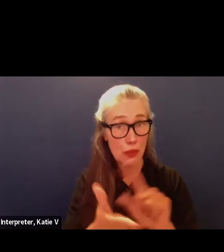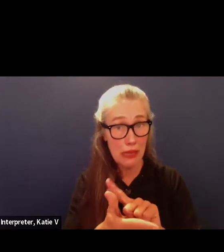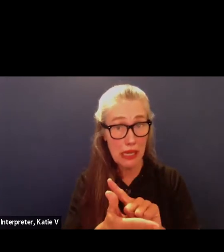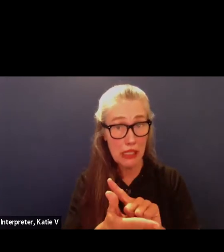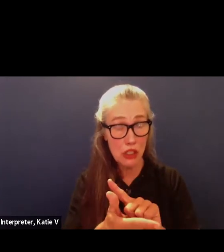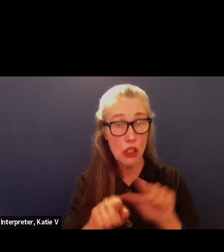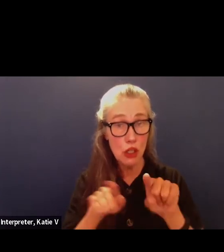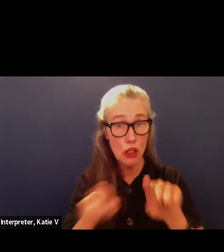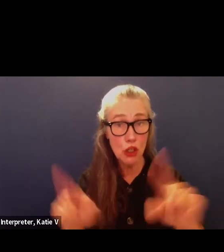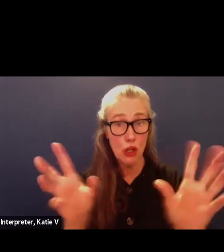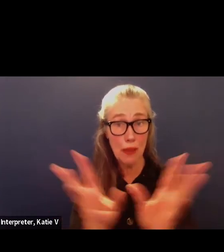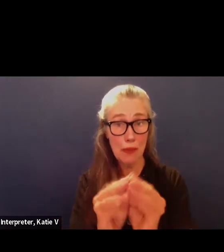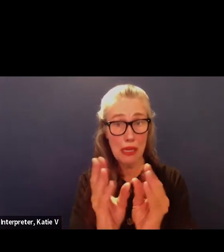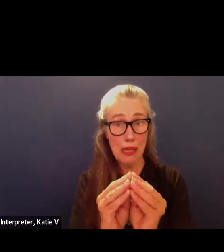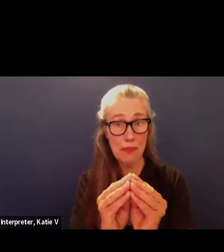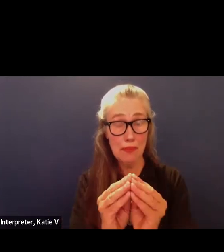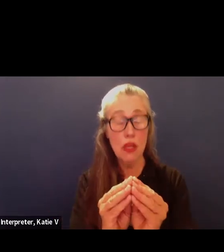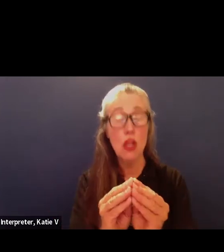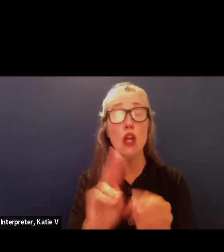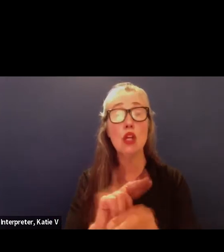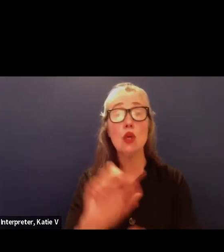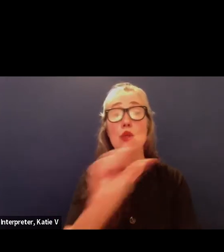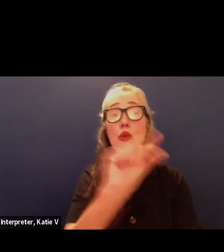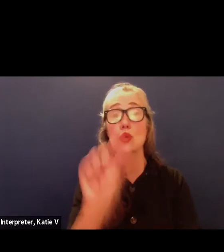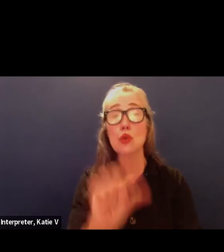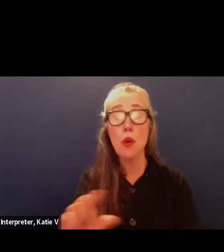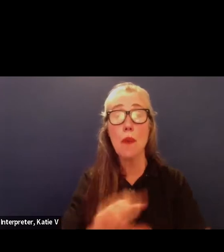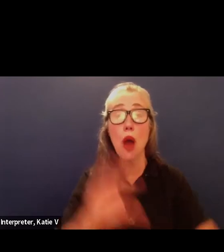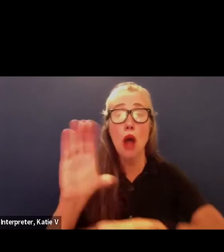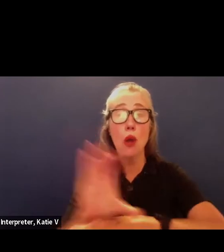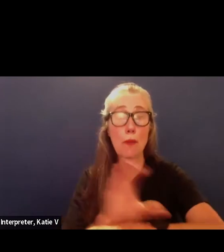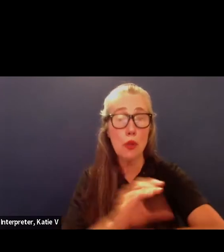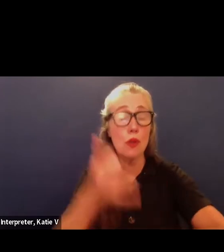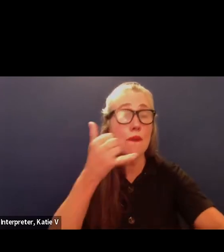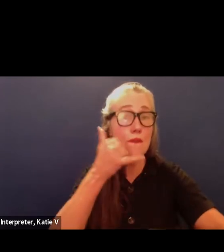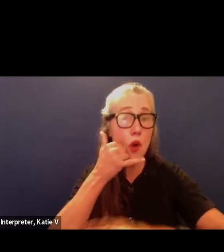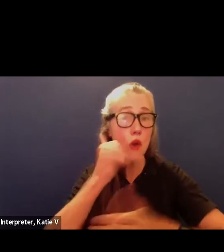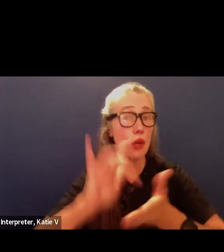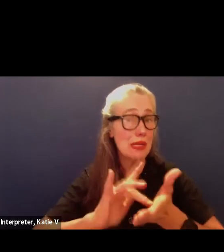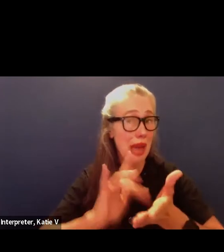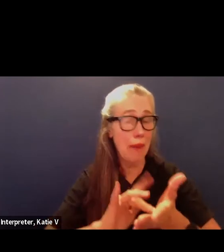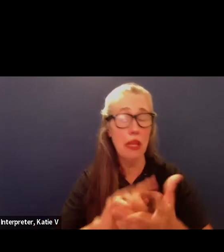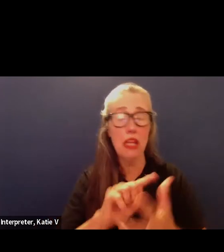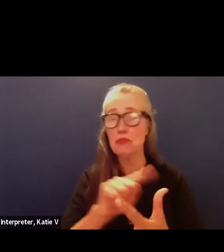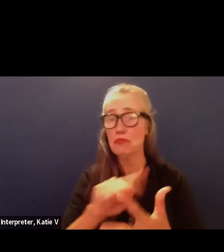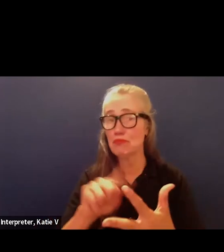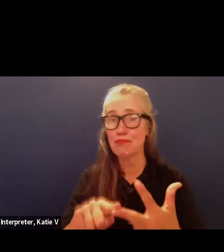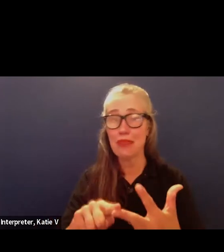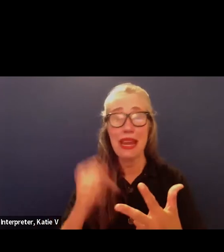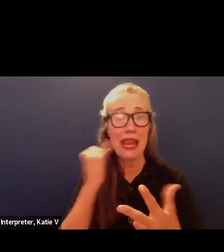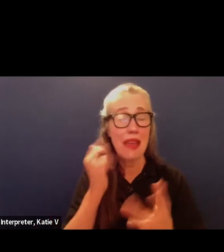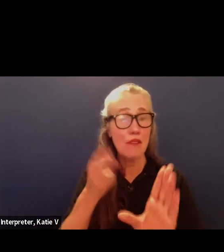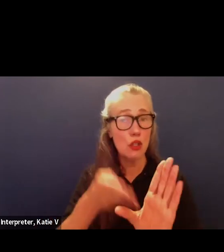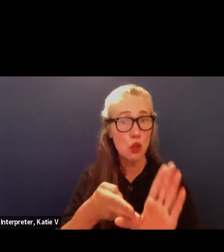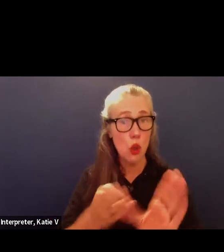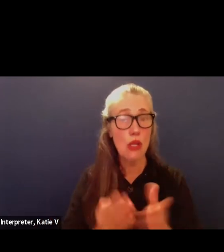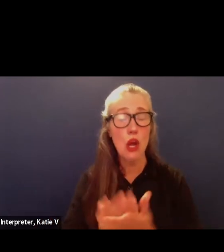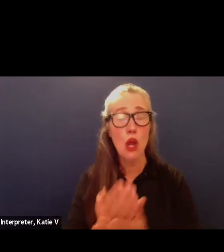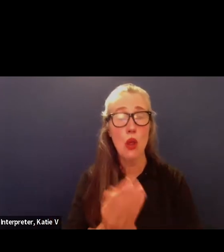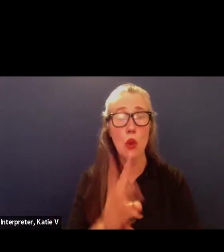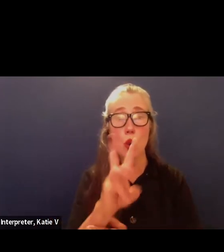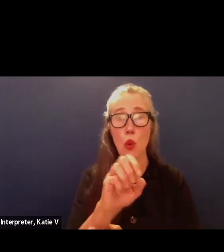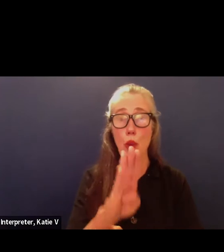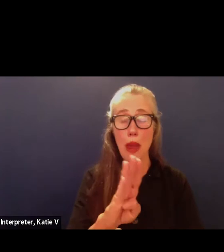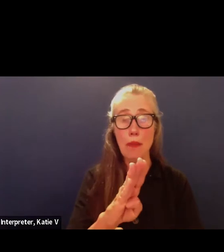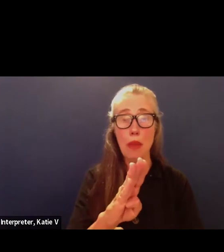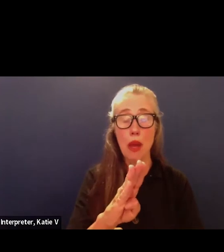just use the zoom app on your computer phone or tablet if you will be joining the meeting through your web browser